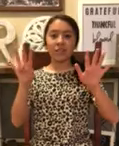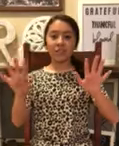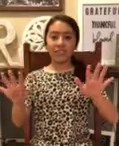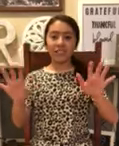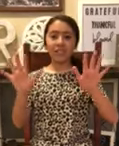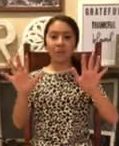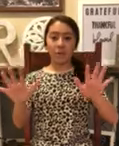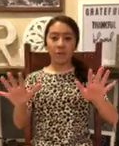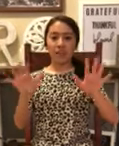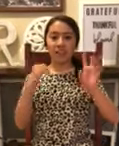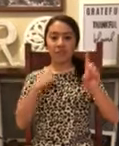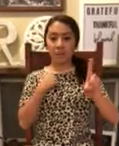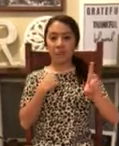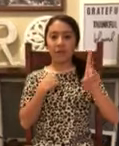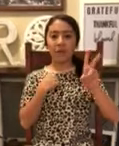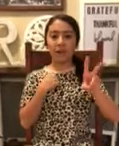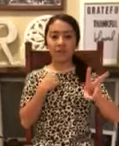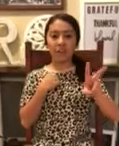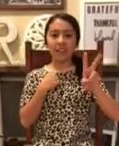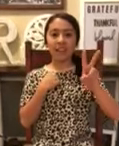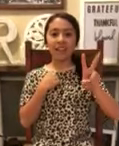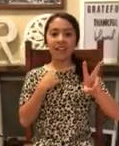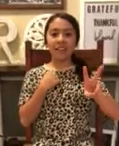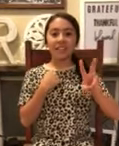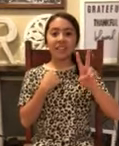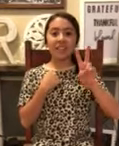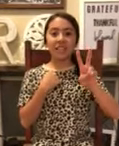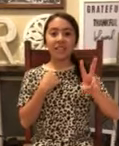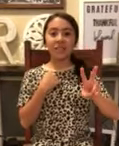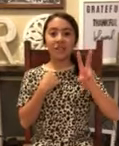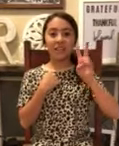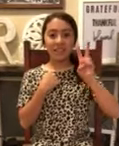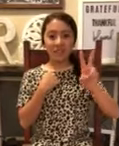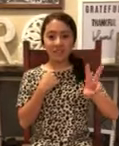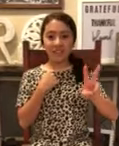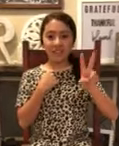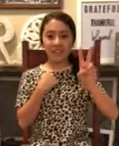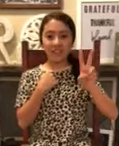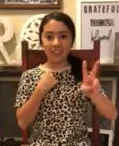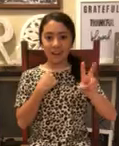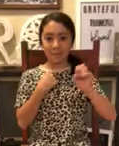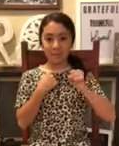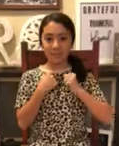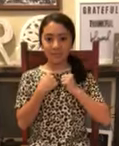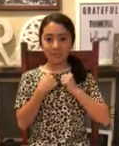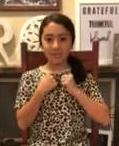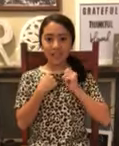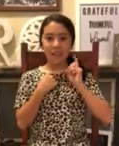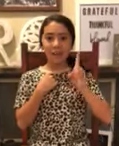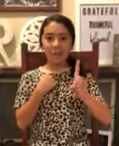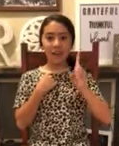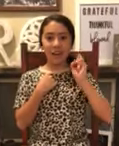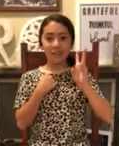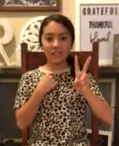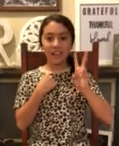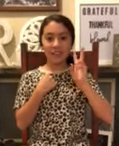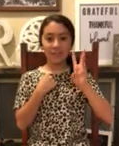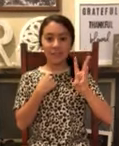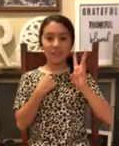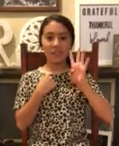36, 40, 44, and 48, singing 4's is really great. 5, 10, 15,